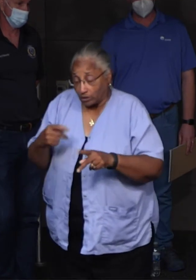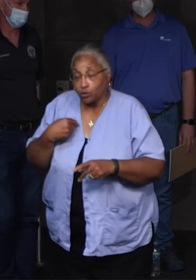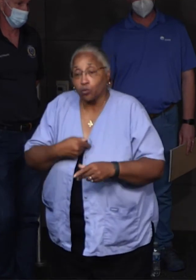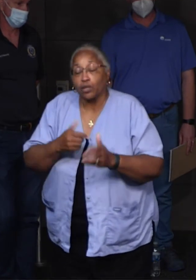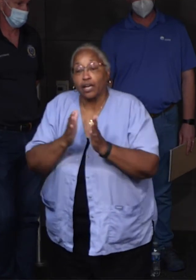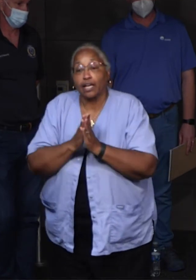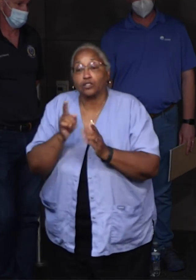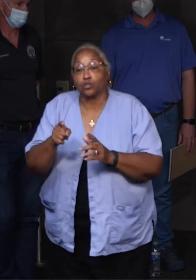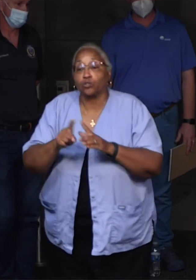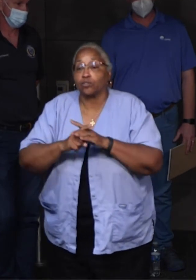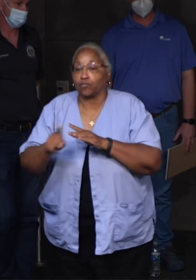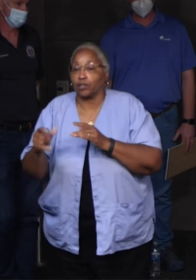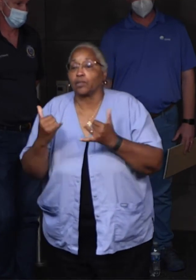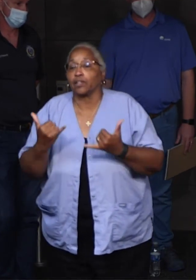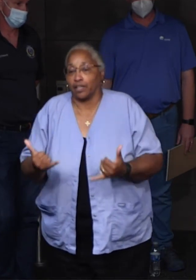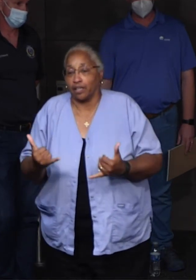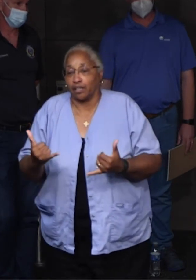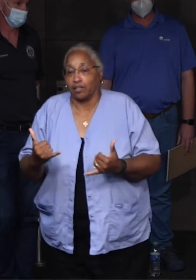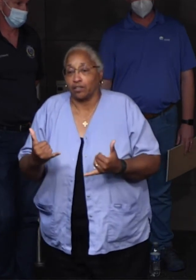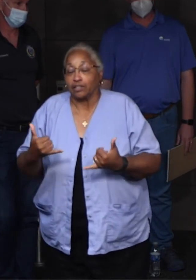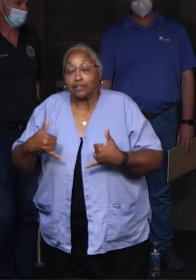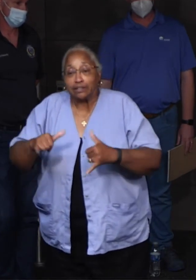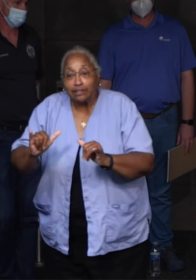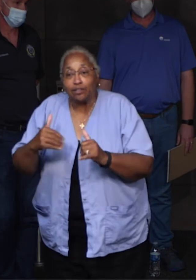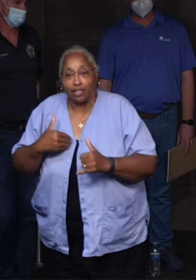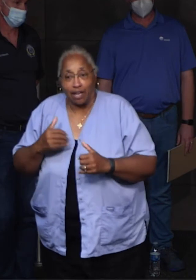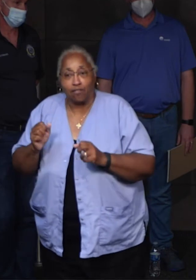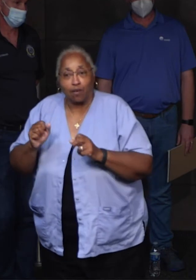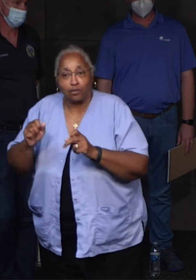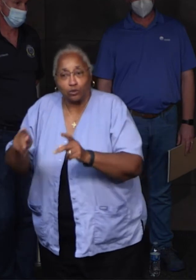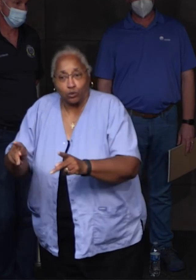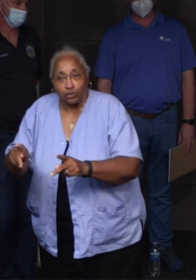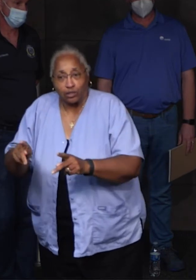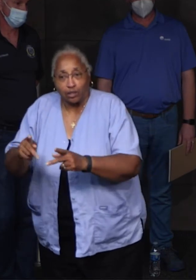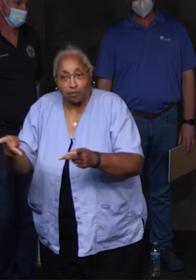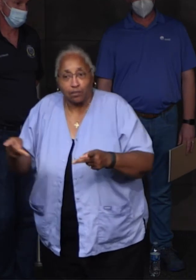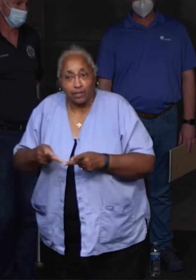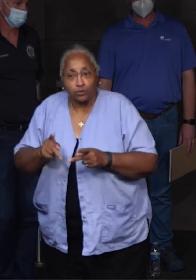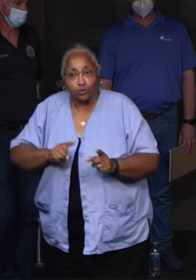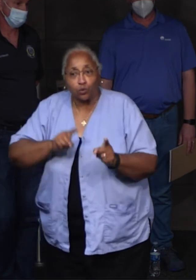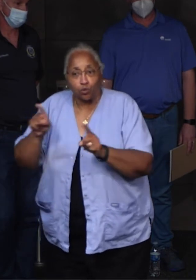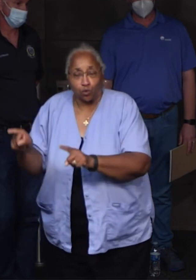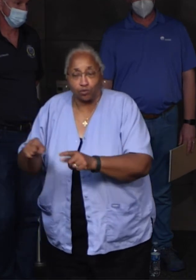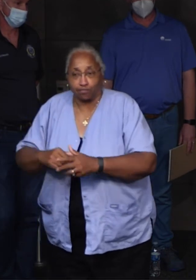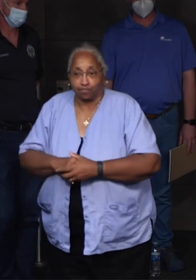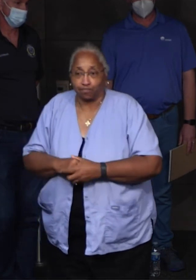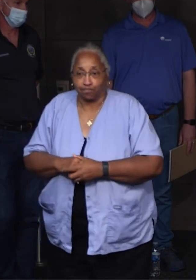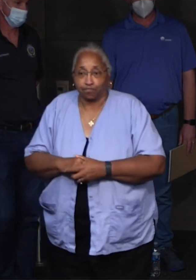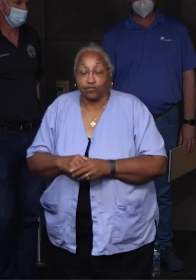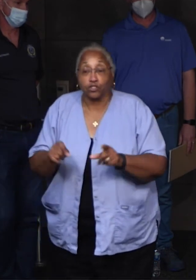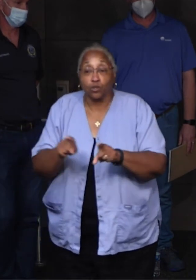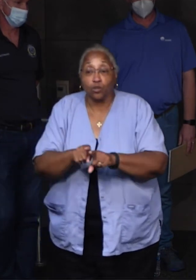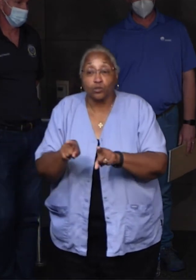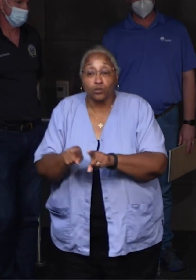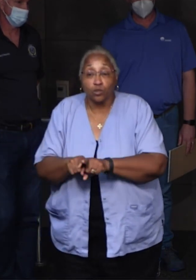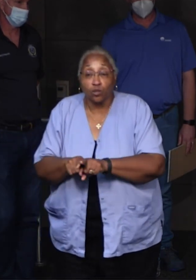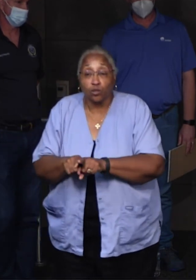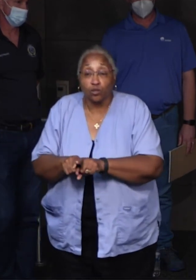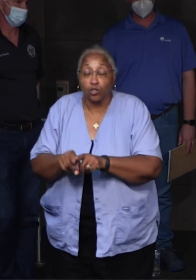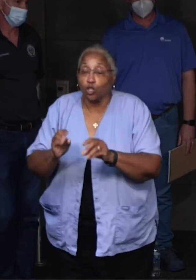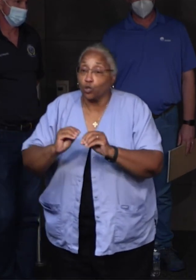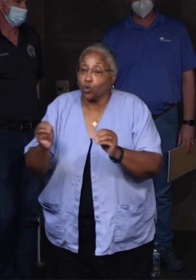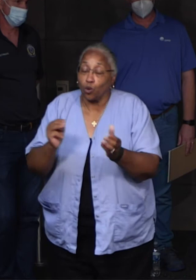to evacuate now while there's still some opportunities. That being said, there are currently no